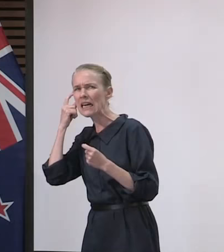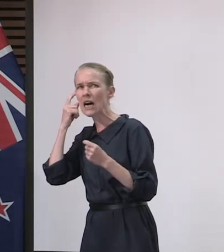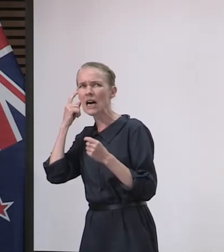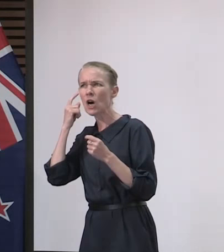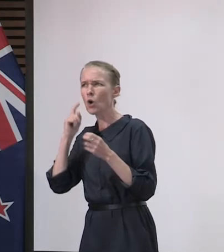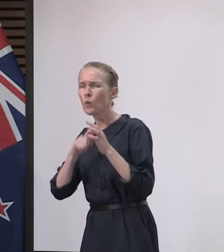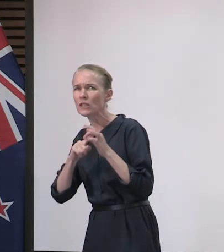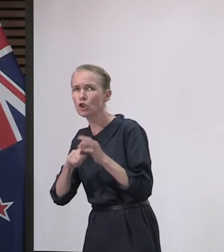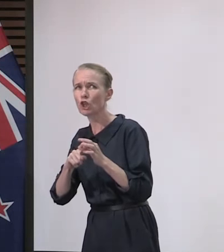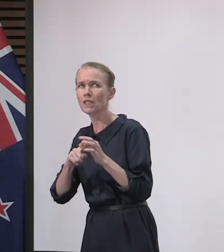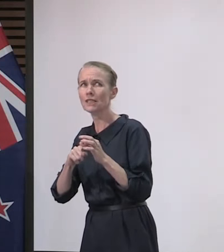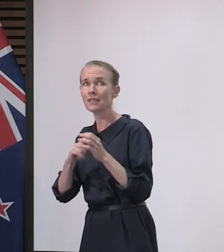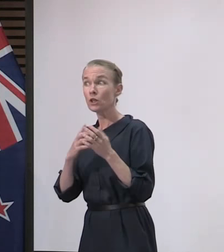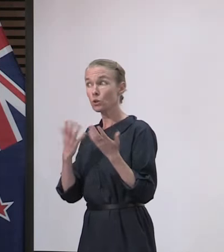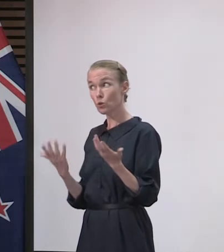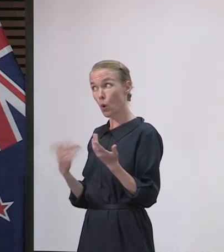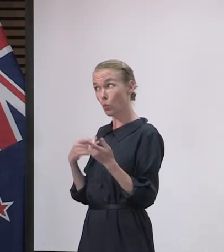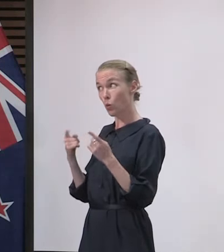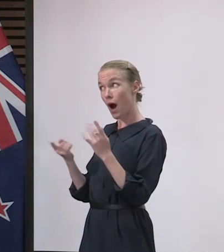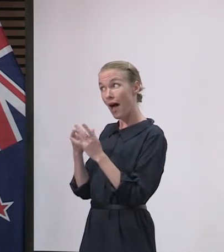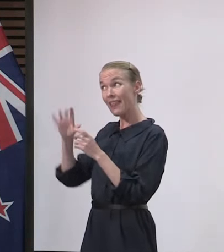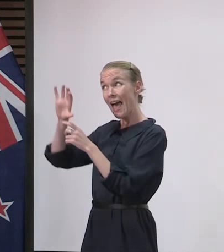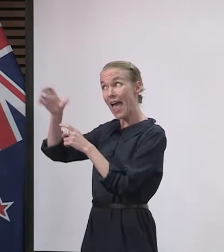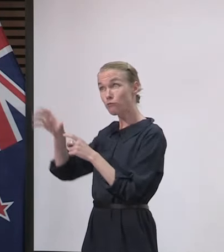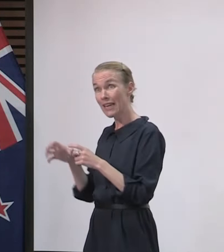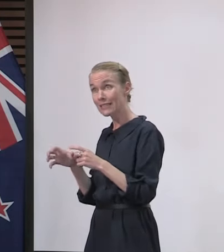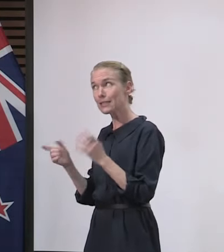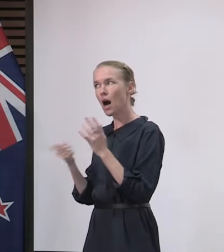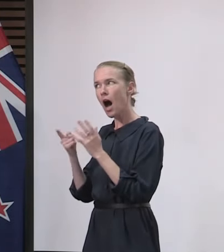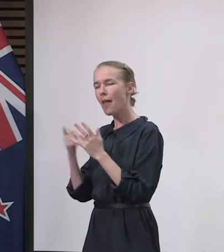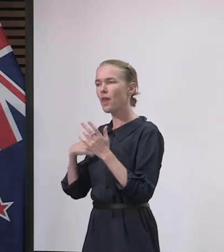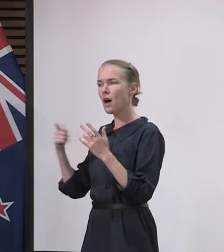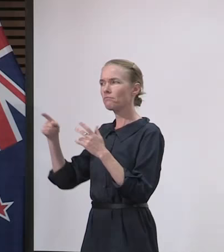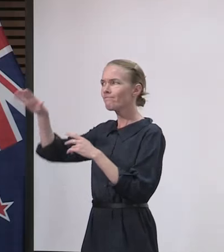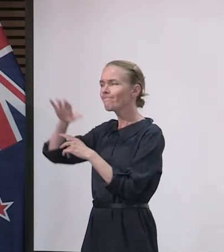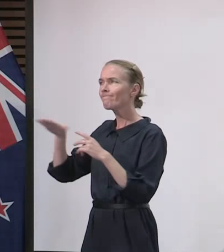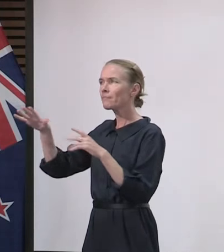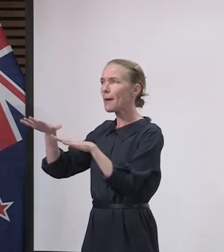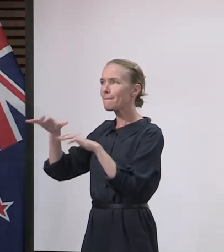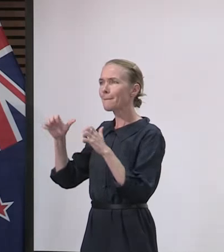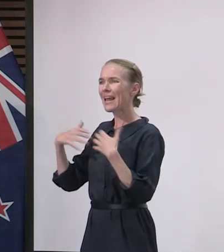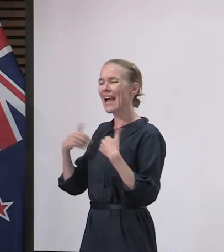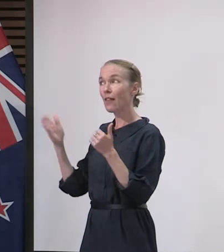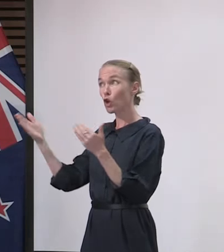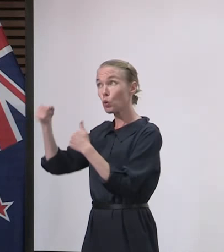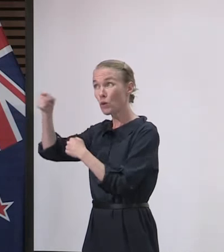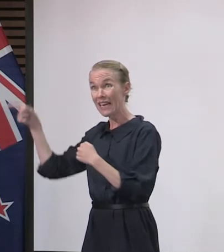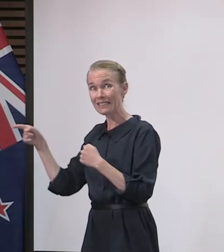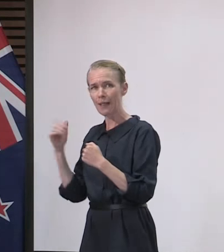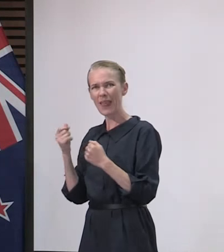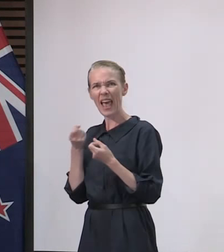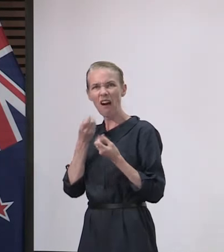No, we haven't had any other concerns relayed, and Auckland Regional Public Health is our biggest public health unit. It's serving the biggest population.